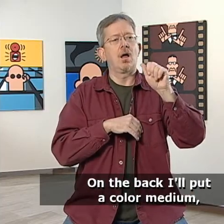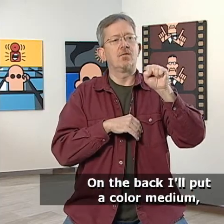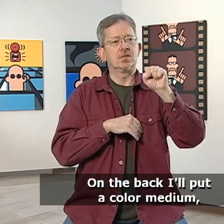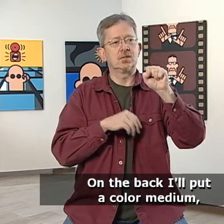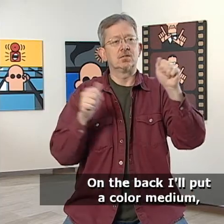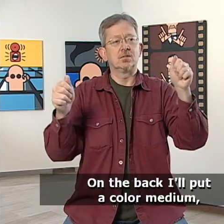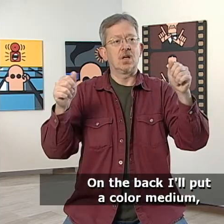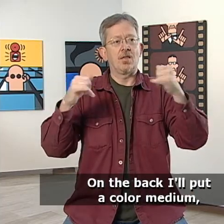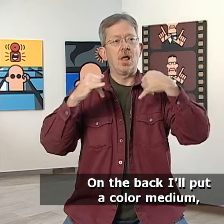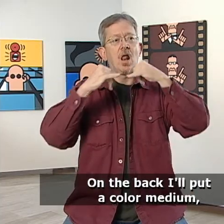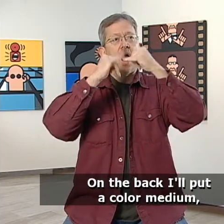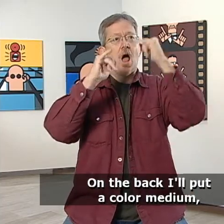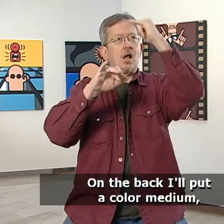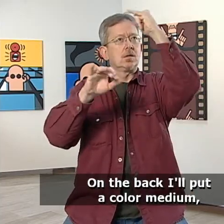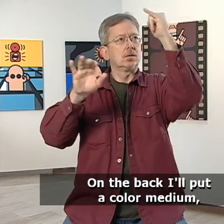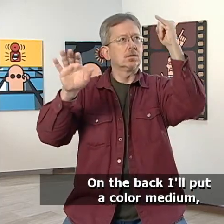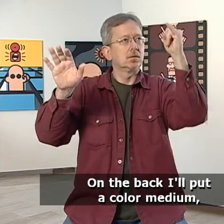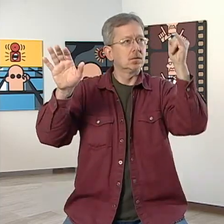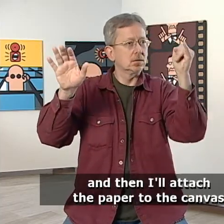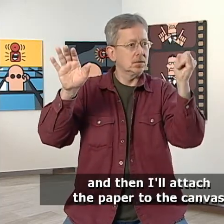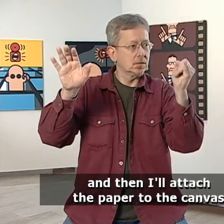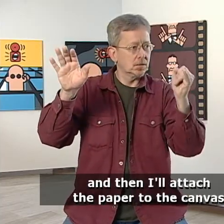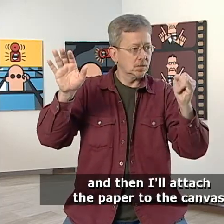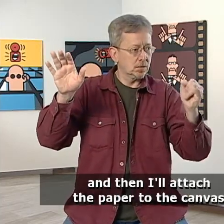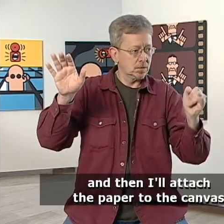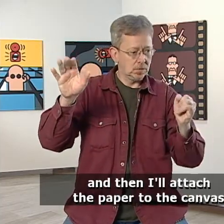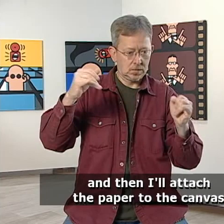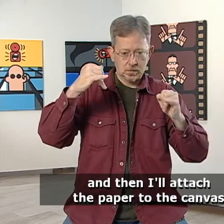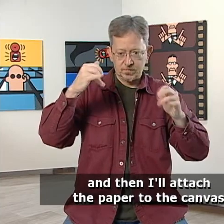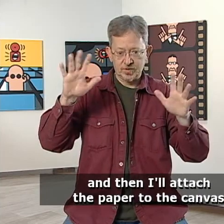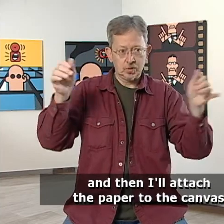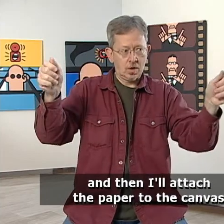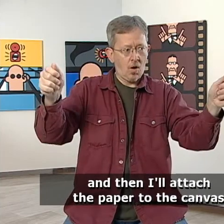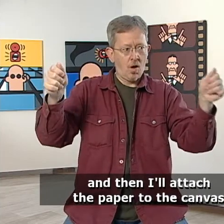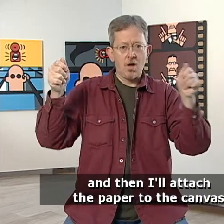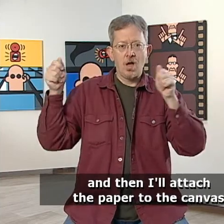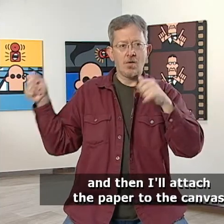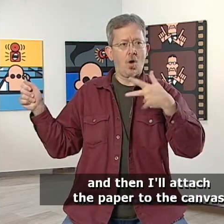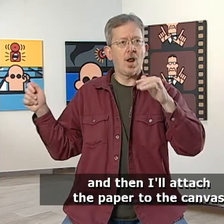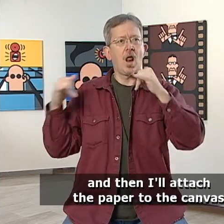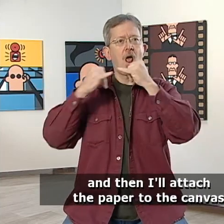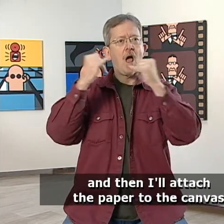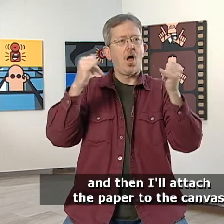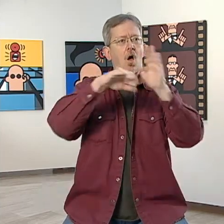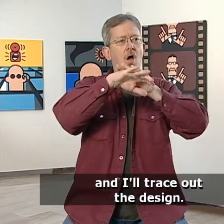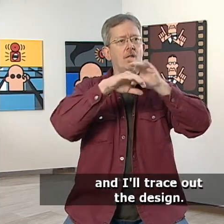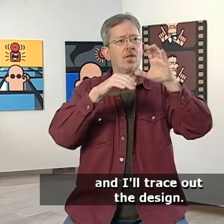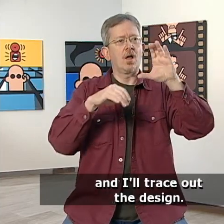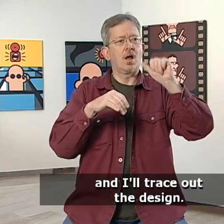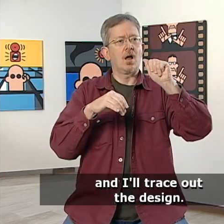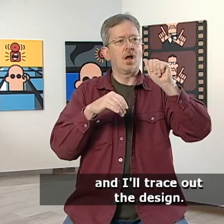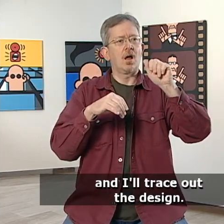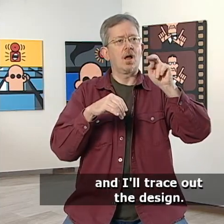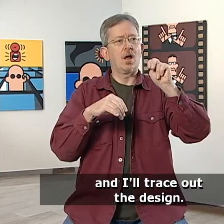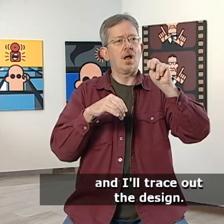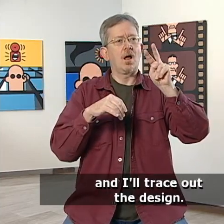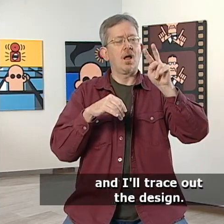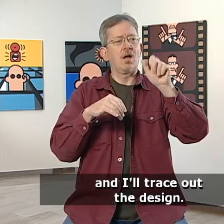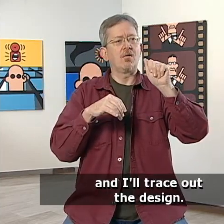On the back, I'll put a color medium, and then I'll attach the paper to the canvas, and I'll trace out the design.